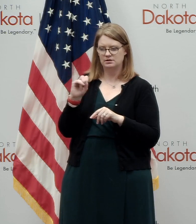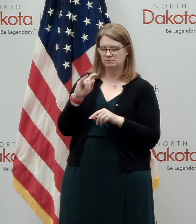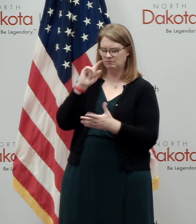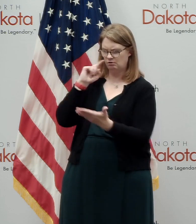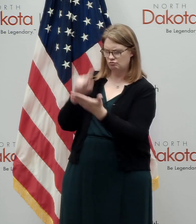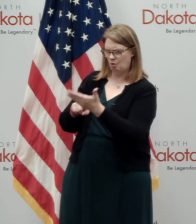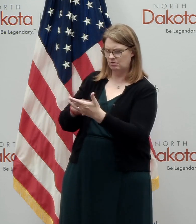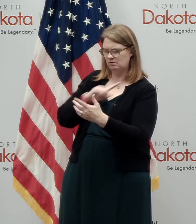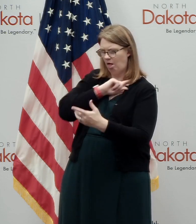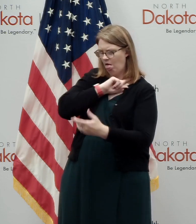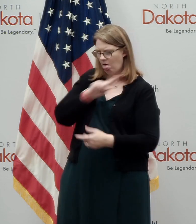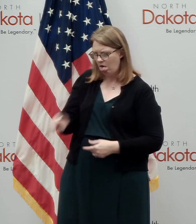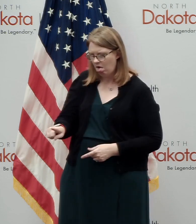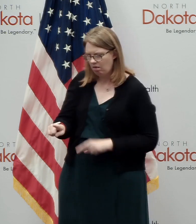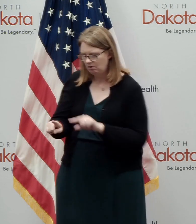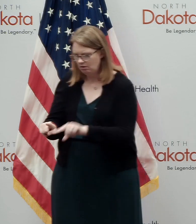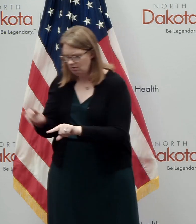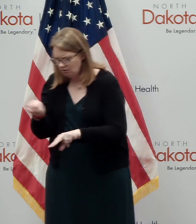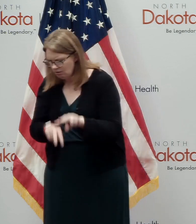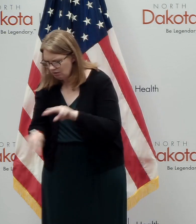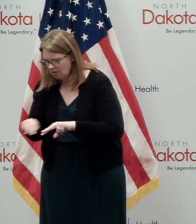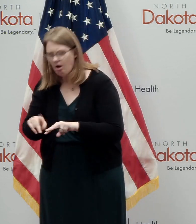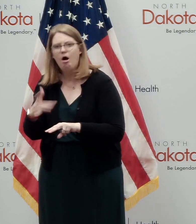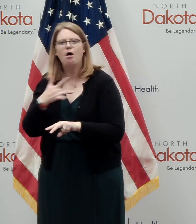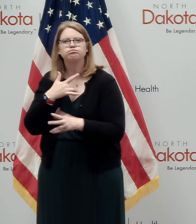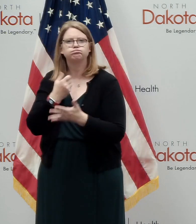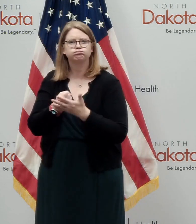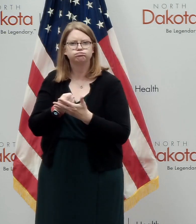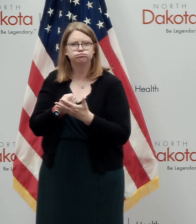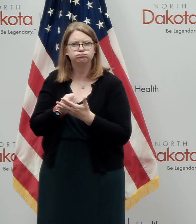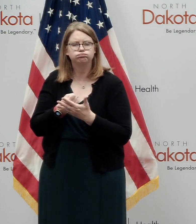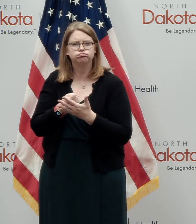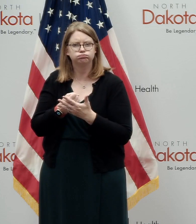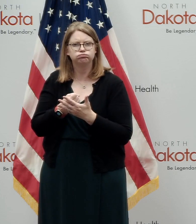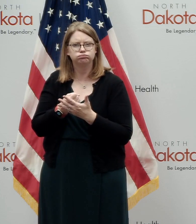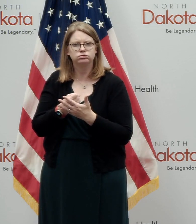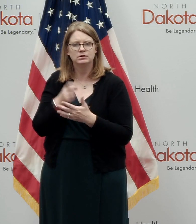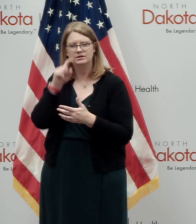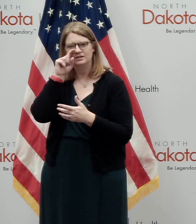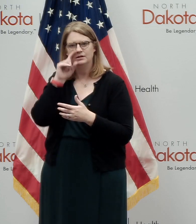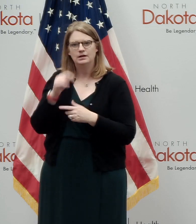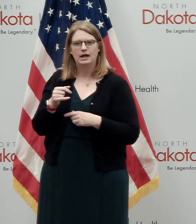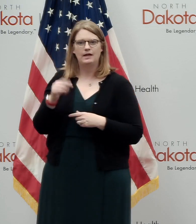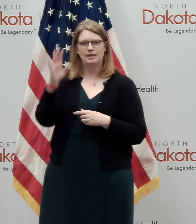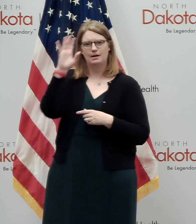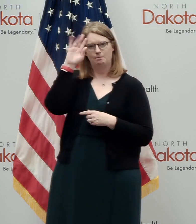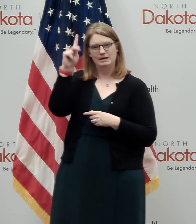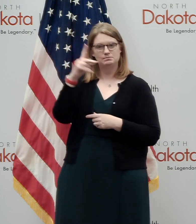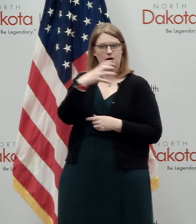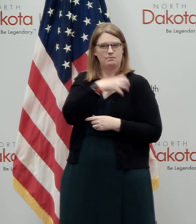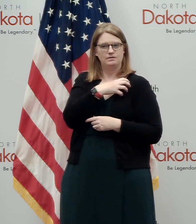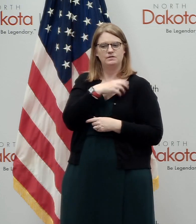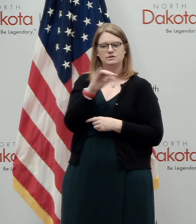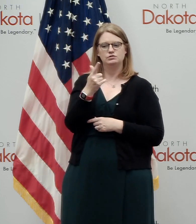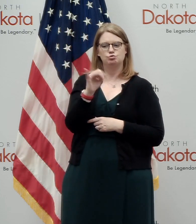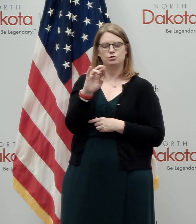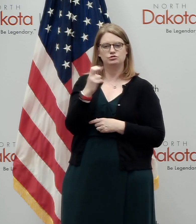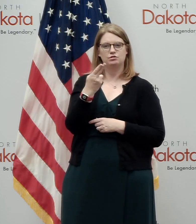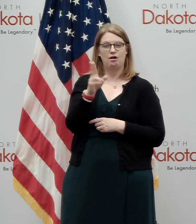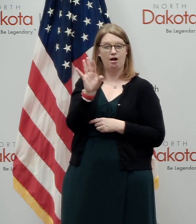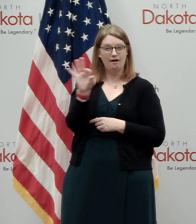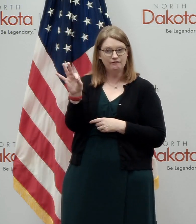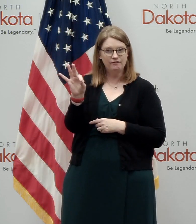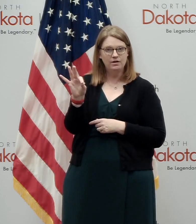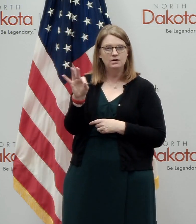saw him fall, uh, quickly determined that he was suffering from a cardiac arrest, off duty Bismarck police officer, George Huff, who